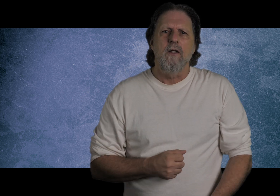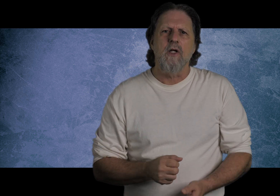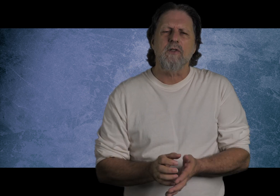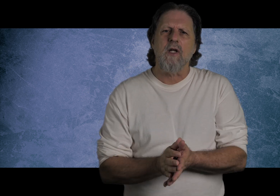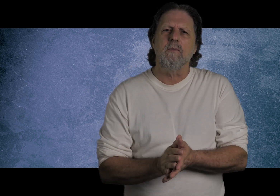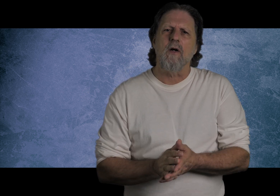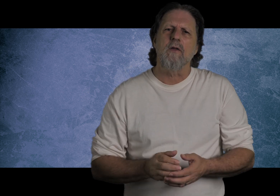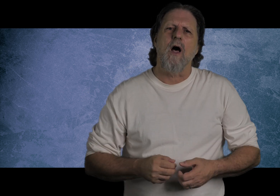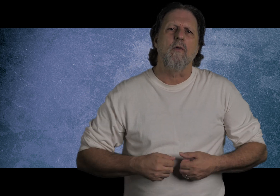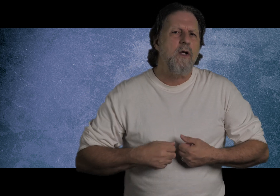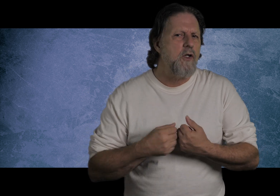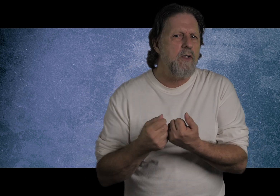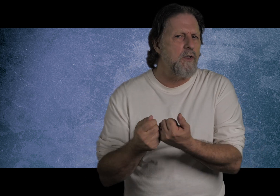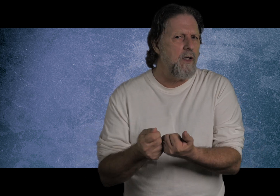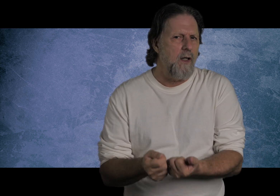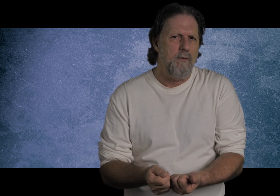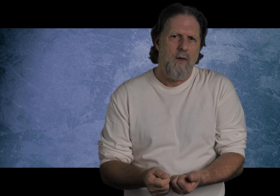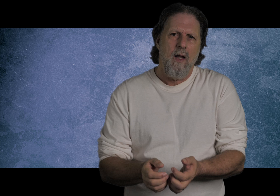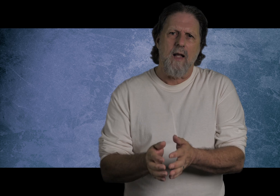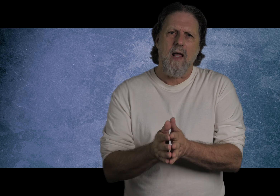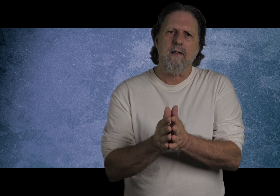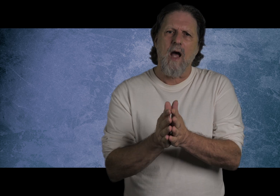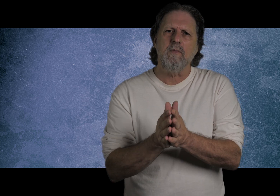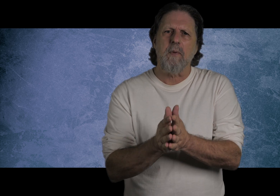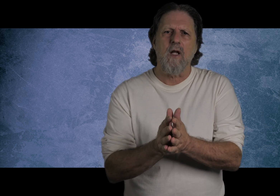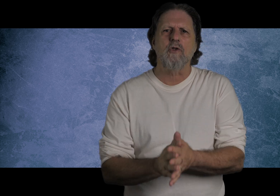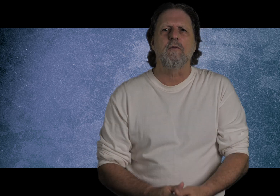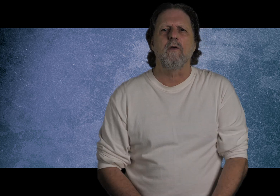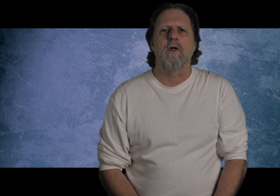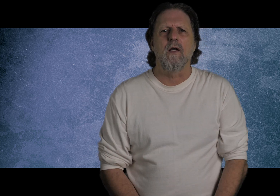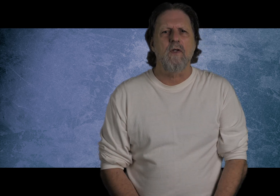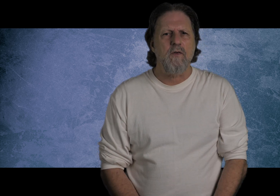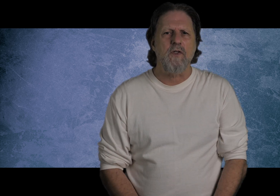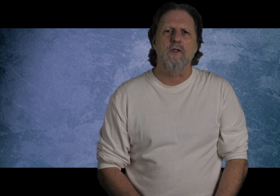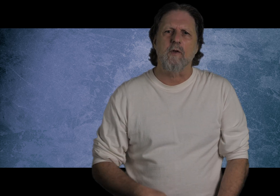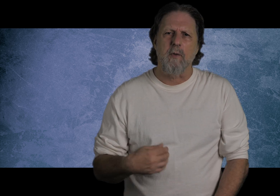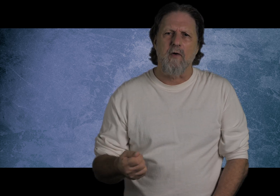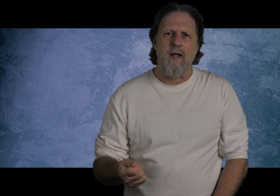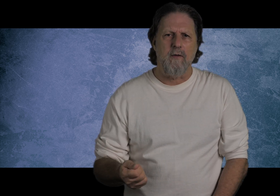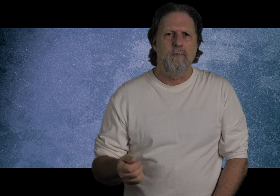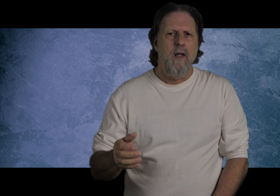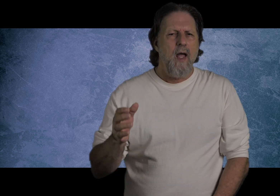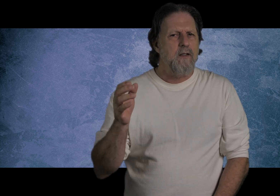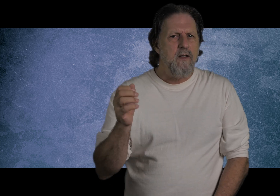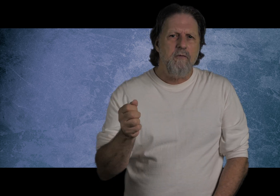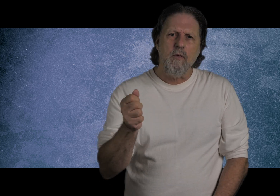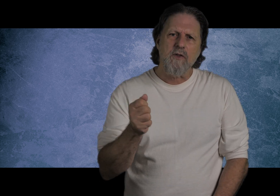Jesus came to earth on a rescue mission, didn't he? At that time, the potential for the forgiveness of sins was provided, and the devil was